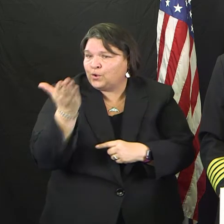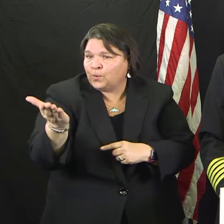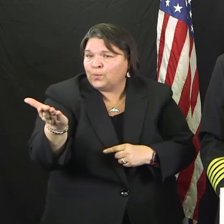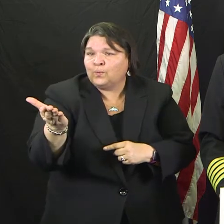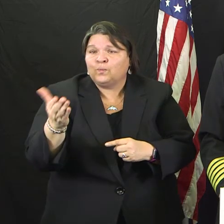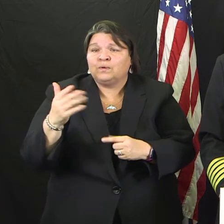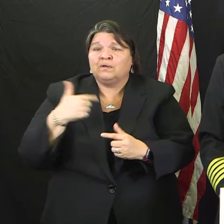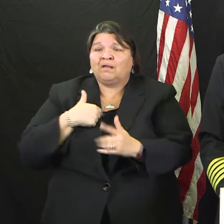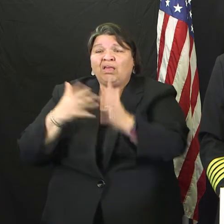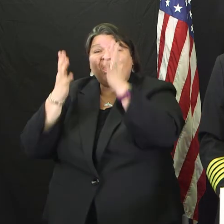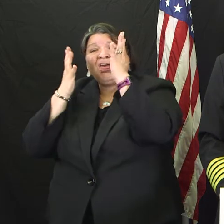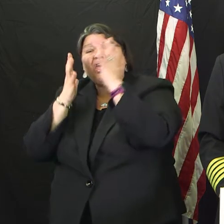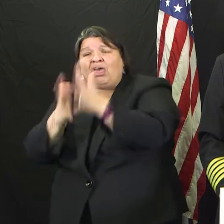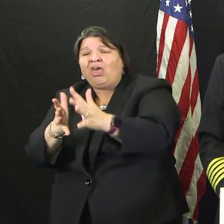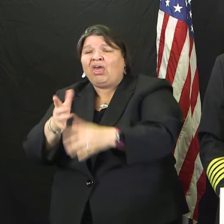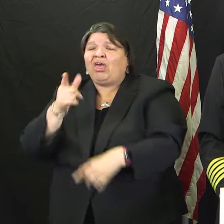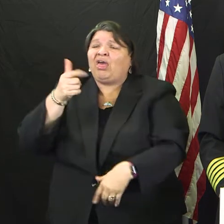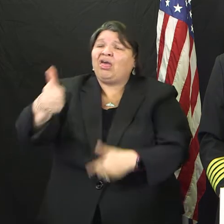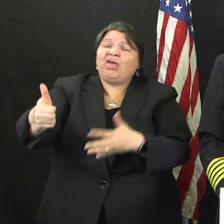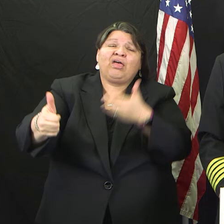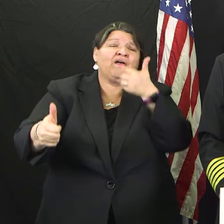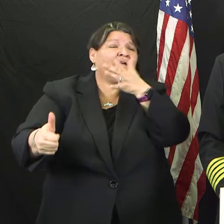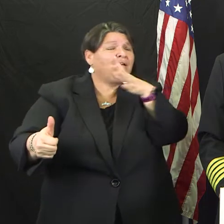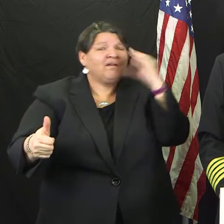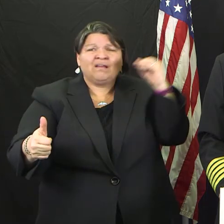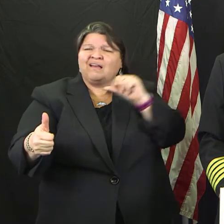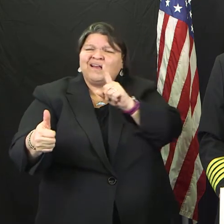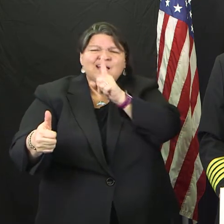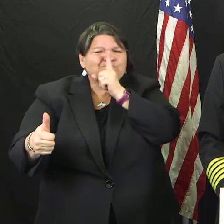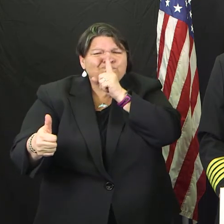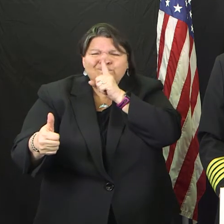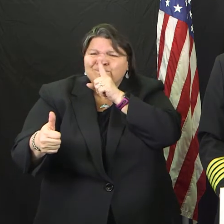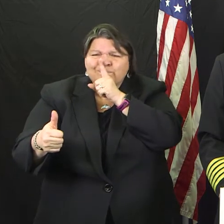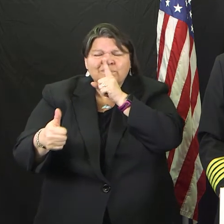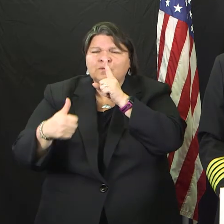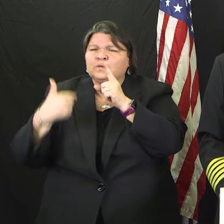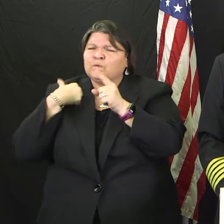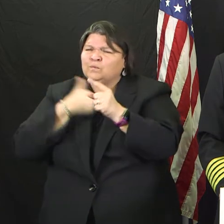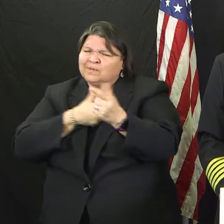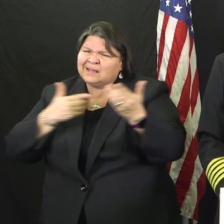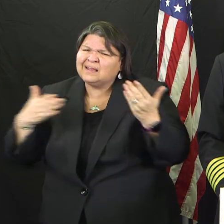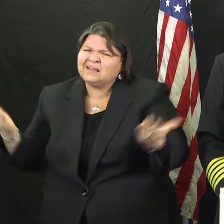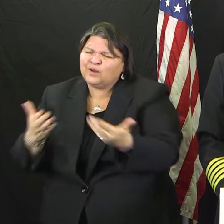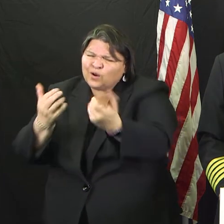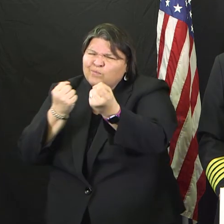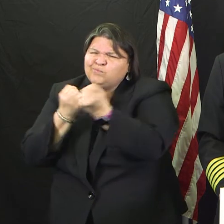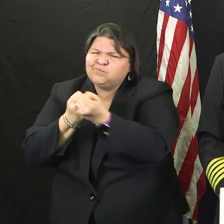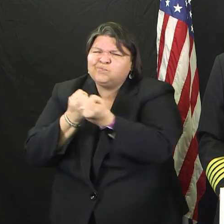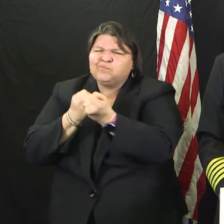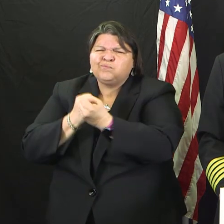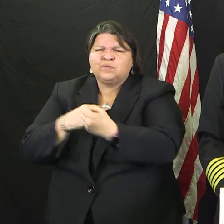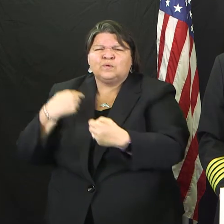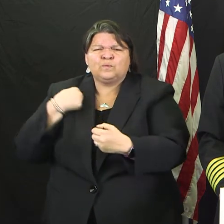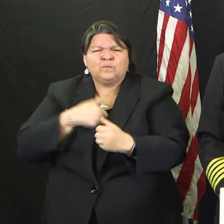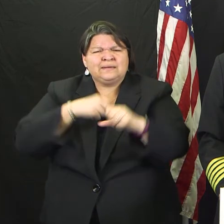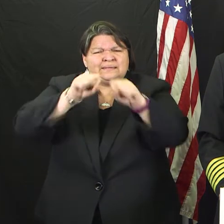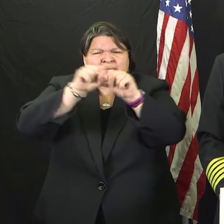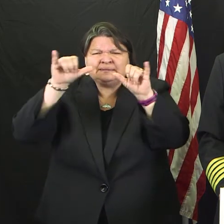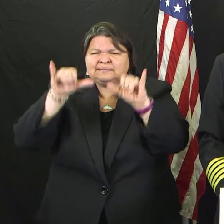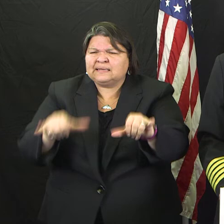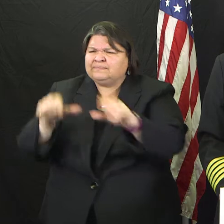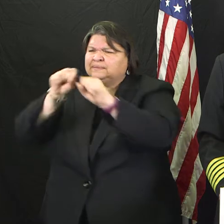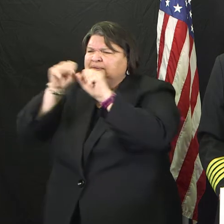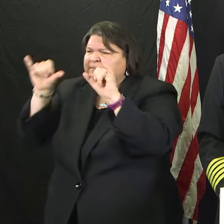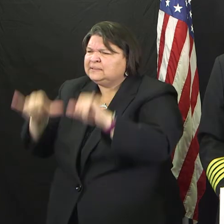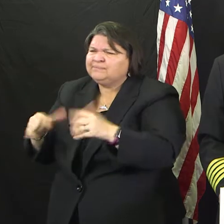to work with our community partners to make sure that the systems that are in place support the missions that we need to keep you,